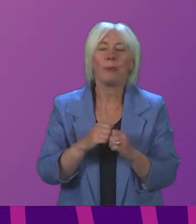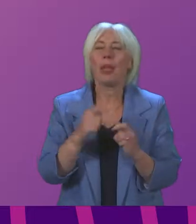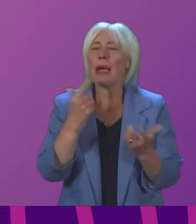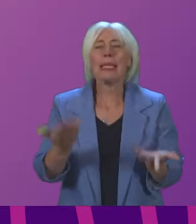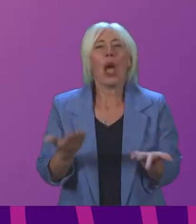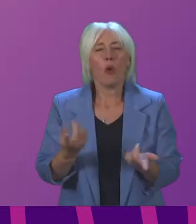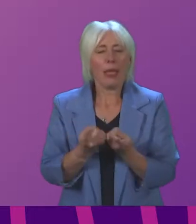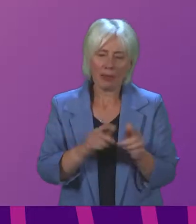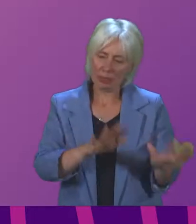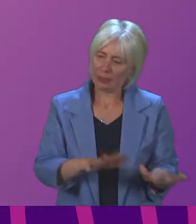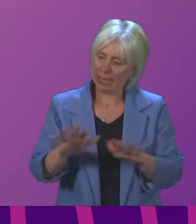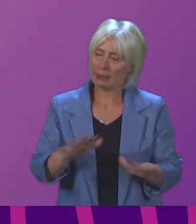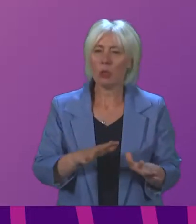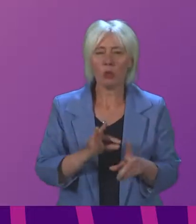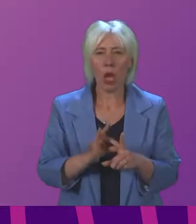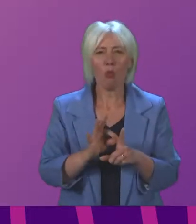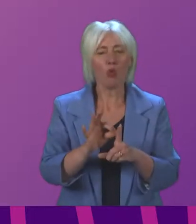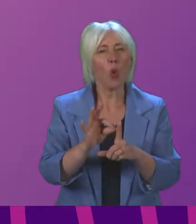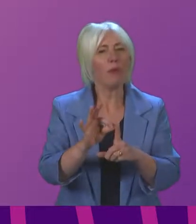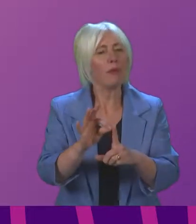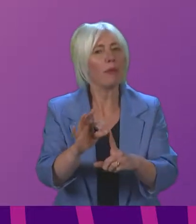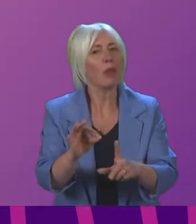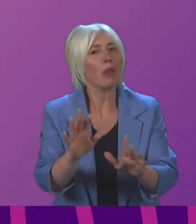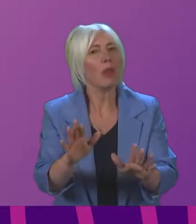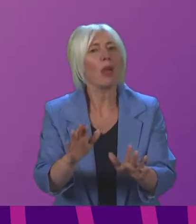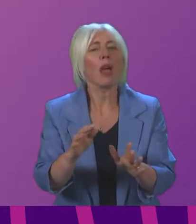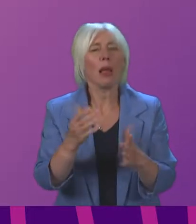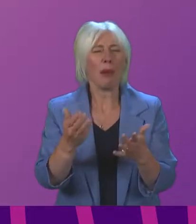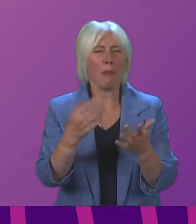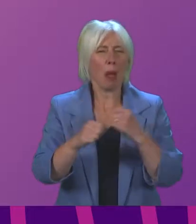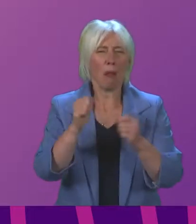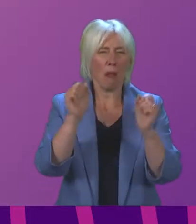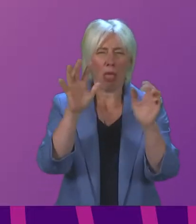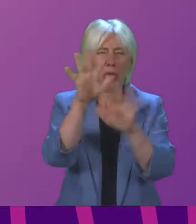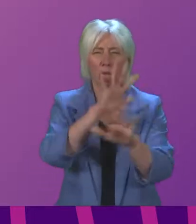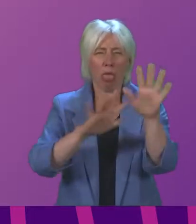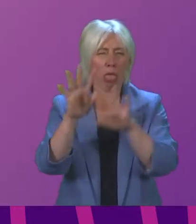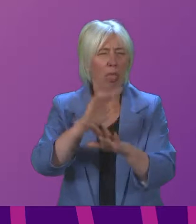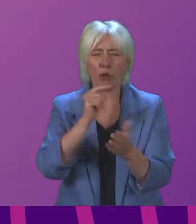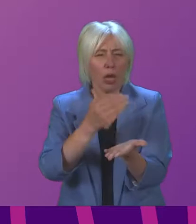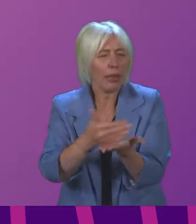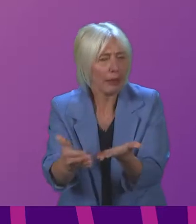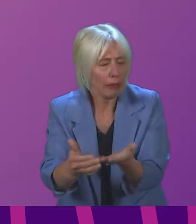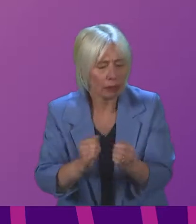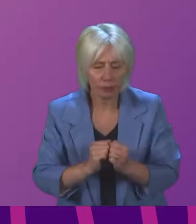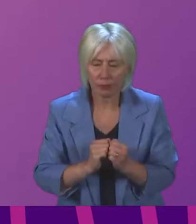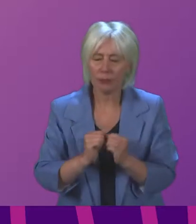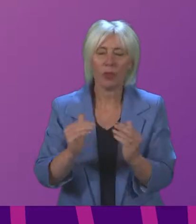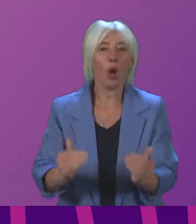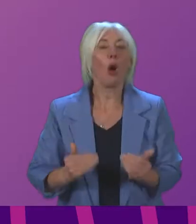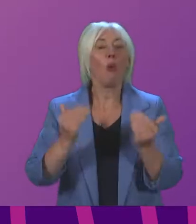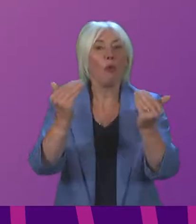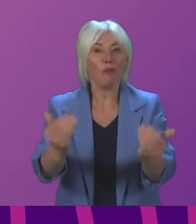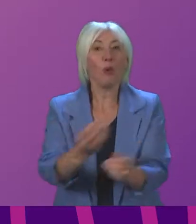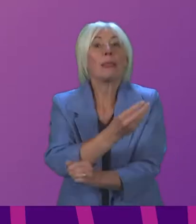bit and seem to be gradually improving, it is all a bit less clear. Moving forward, I think we do need to accept that in some